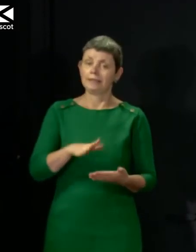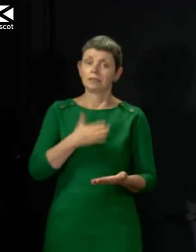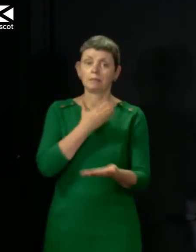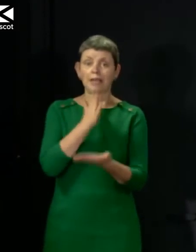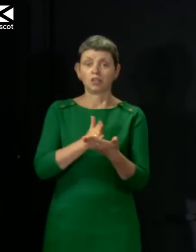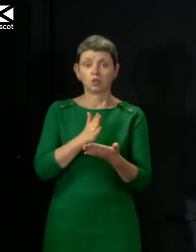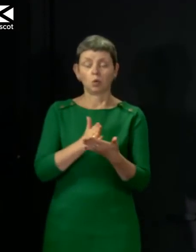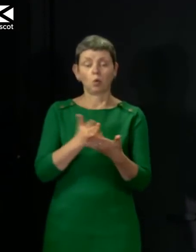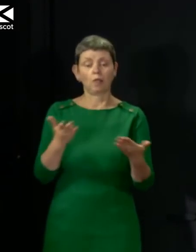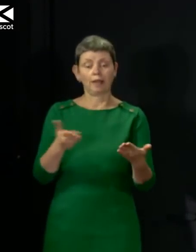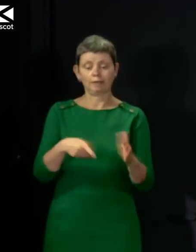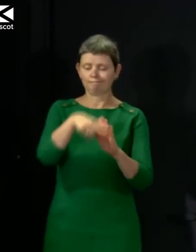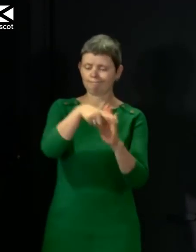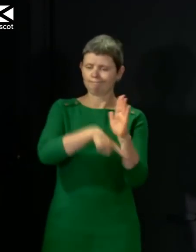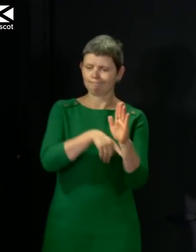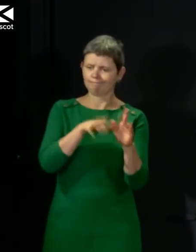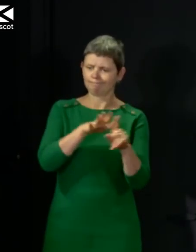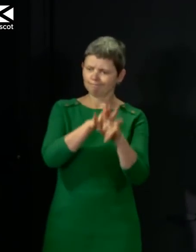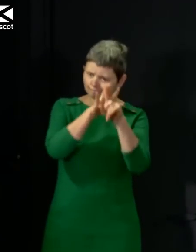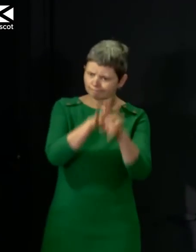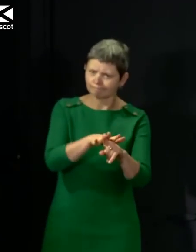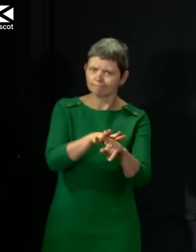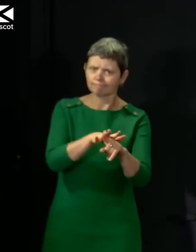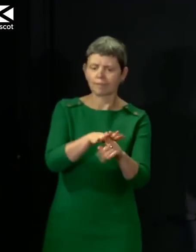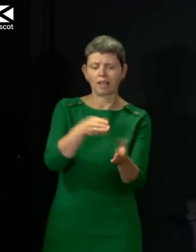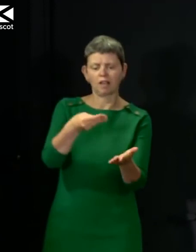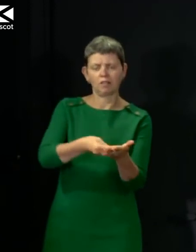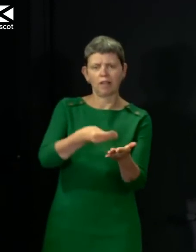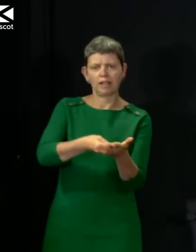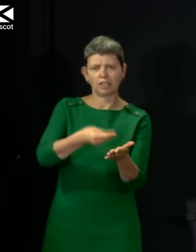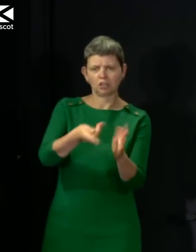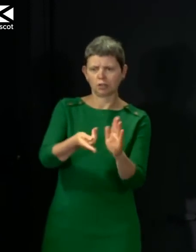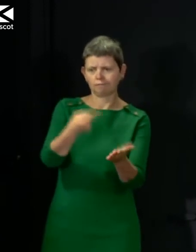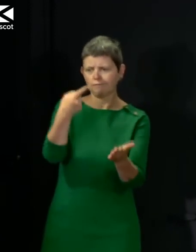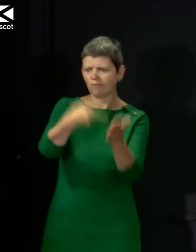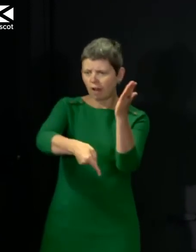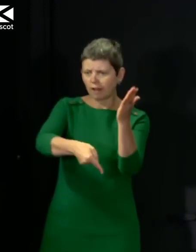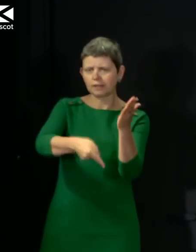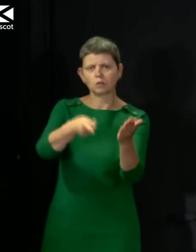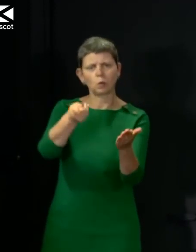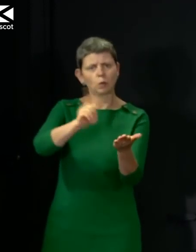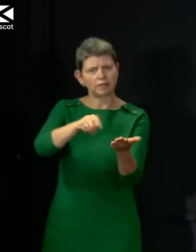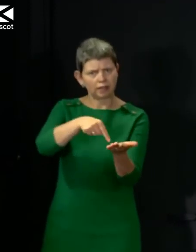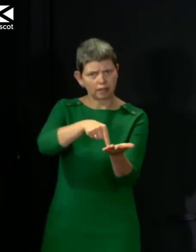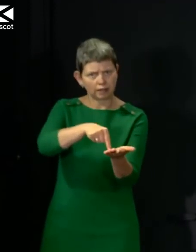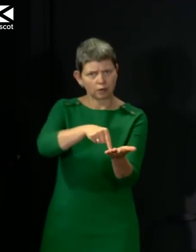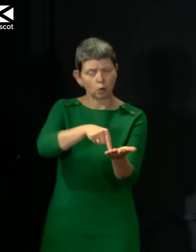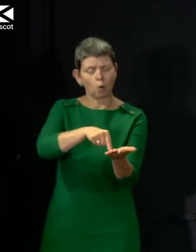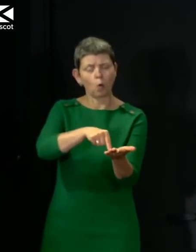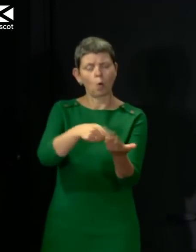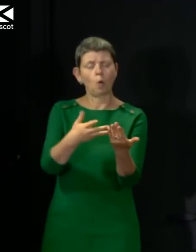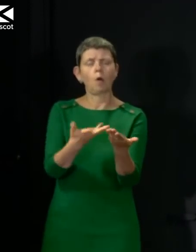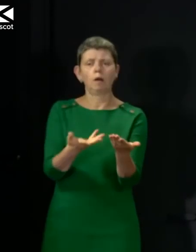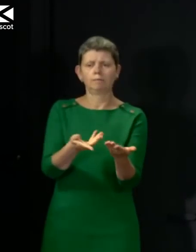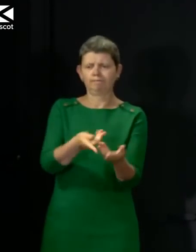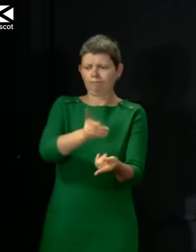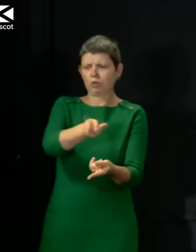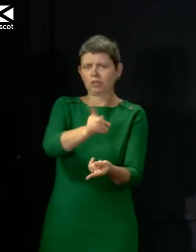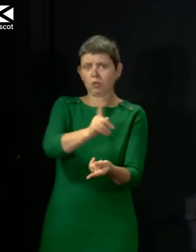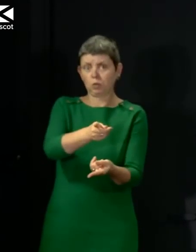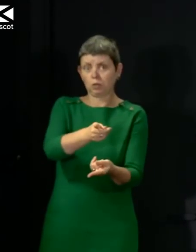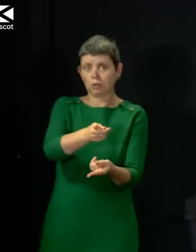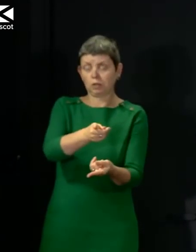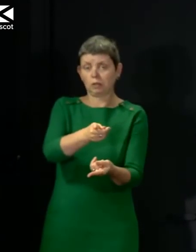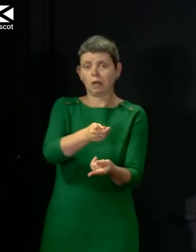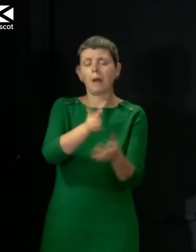enforcement and indeed the approach we take to financial penalties or any future further prosecution that arises from breach must fit